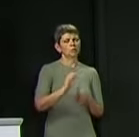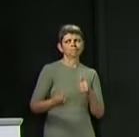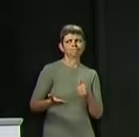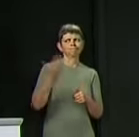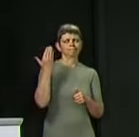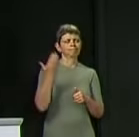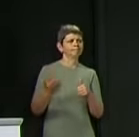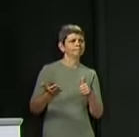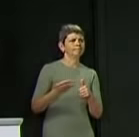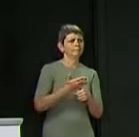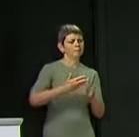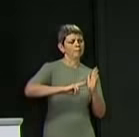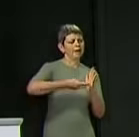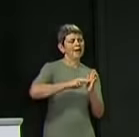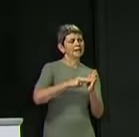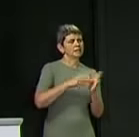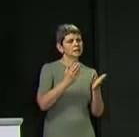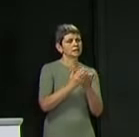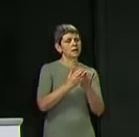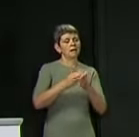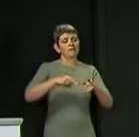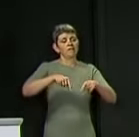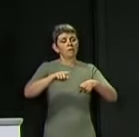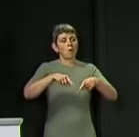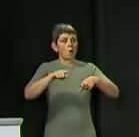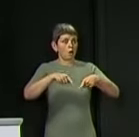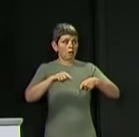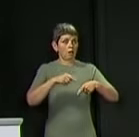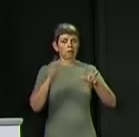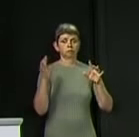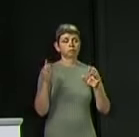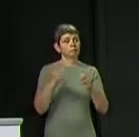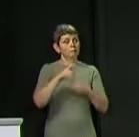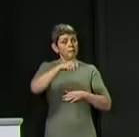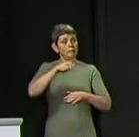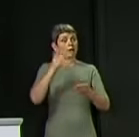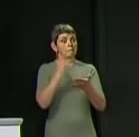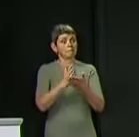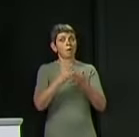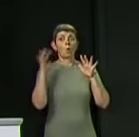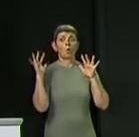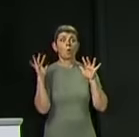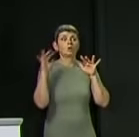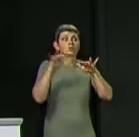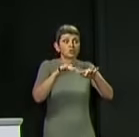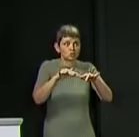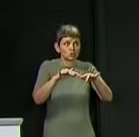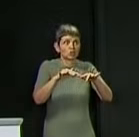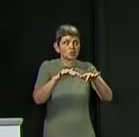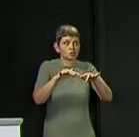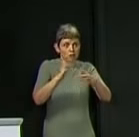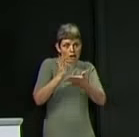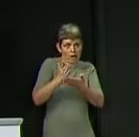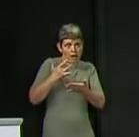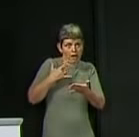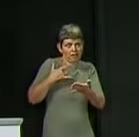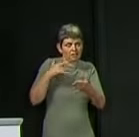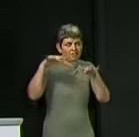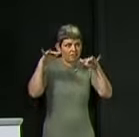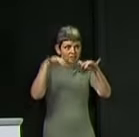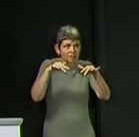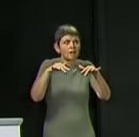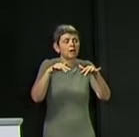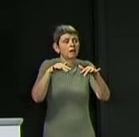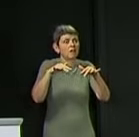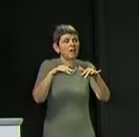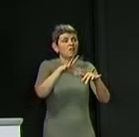14th of September. But do you think this situation with Aberdeen Football Club casts any doubt over that provisional date? And do you have